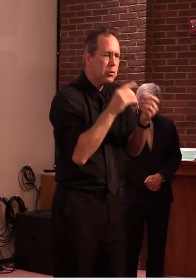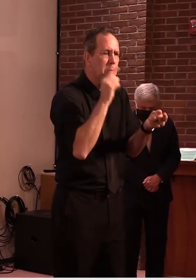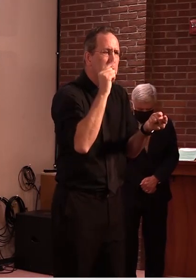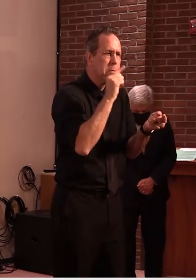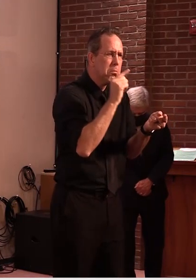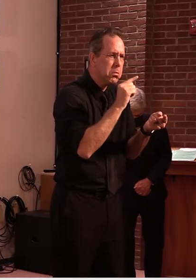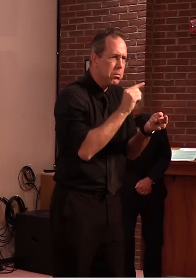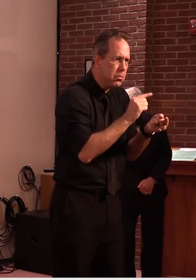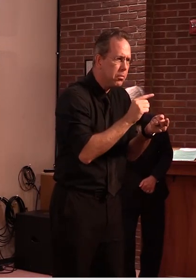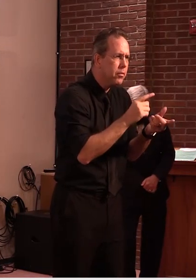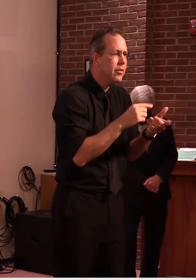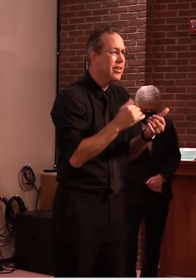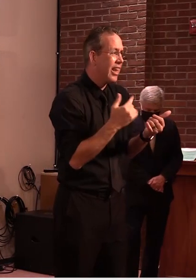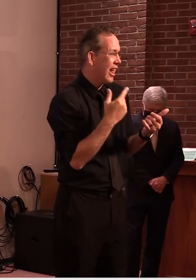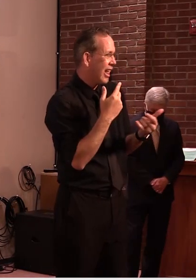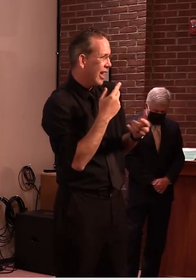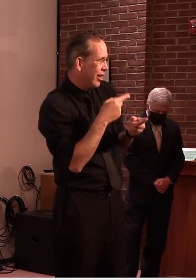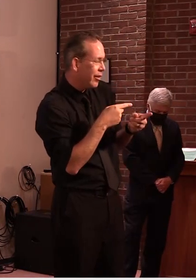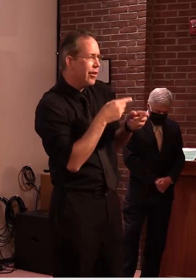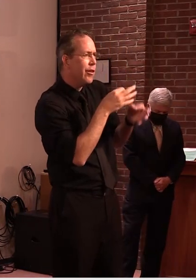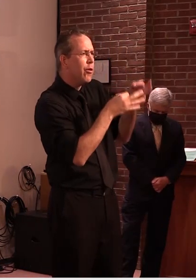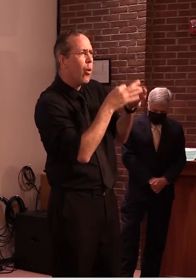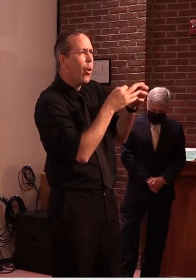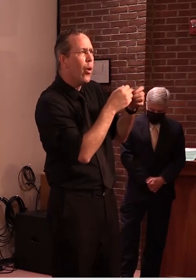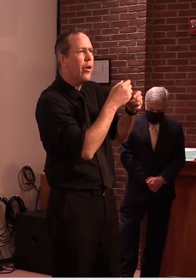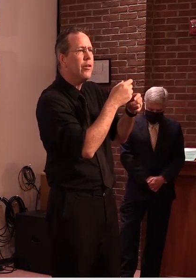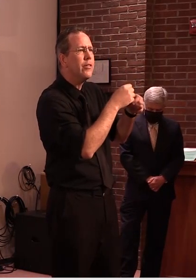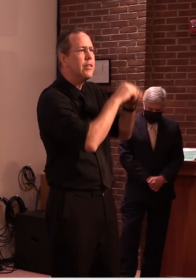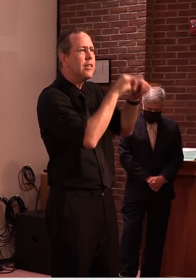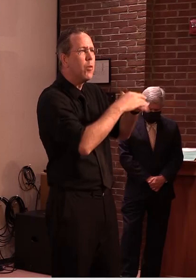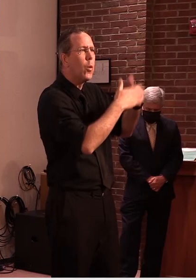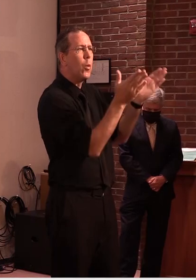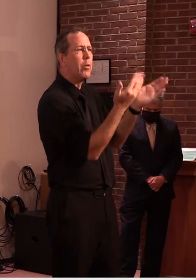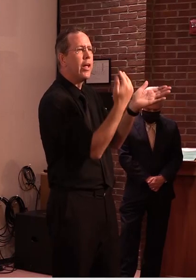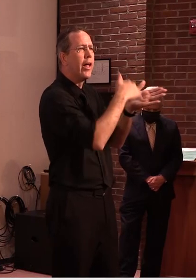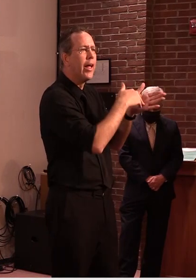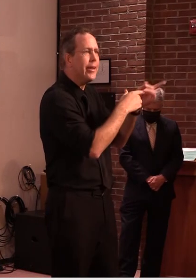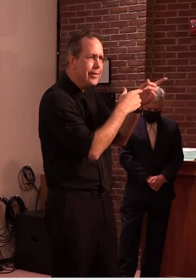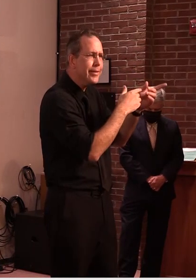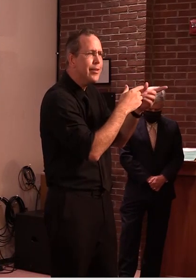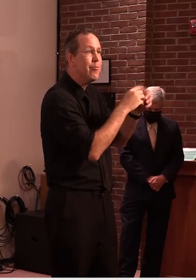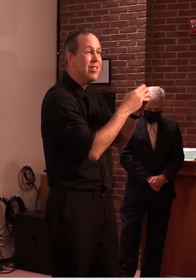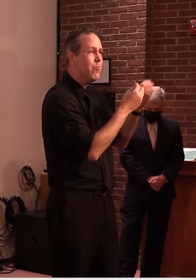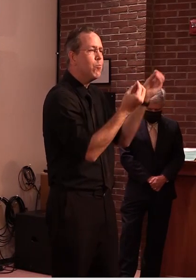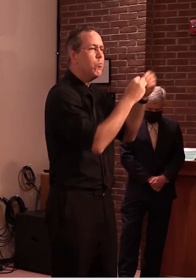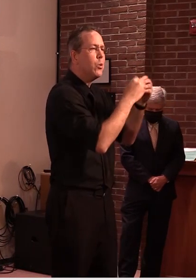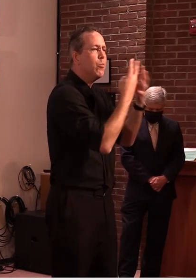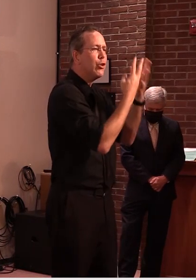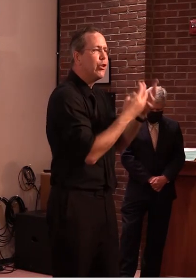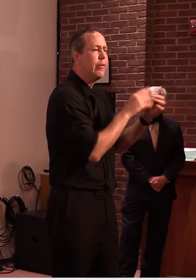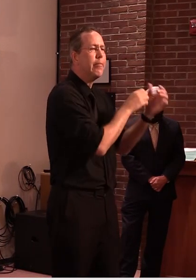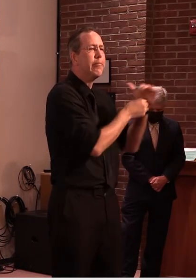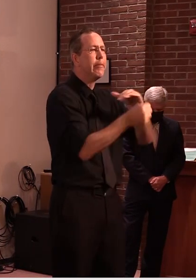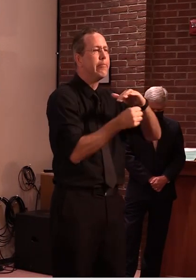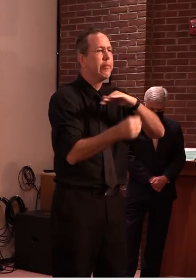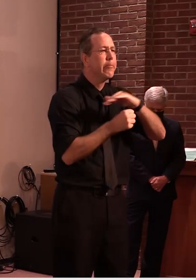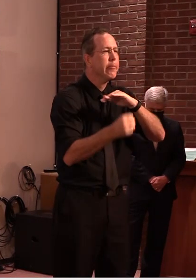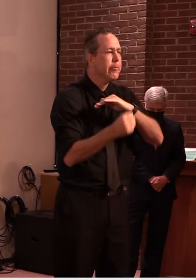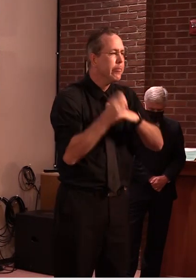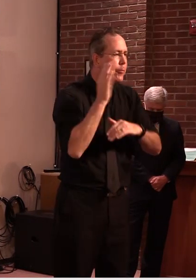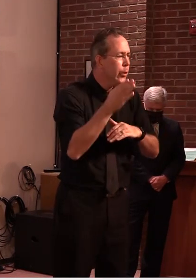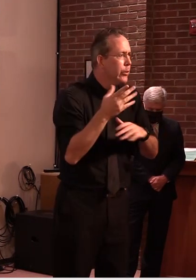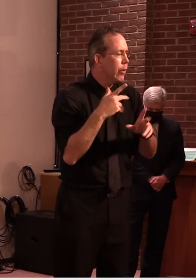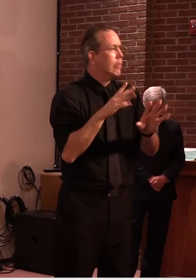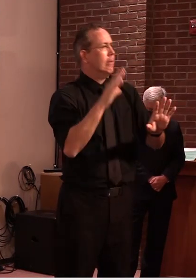open up and folks coming to our system are detained on ballot and we have to be very careful that um we're aware of that